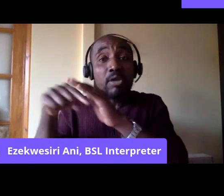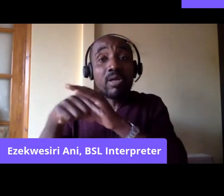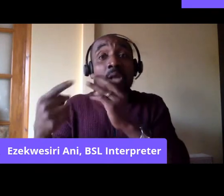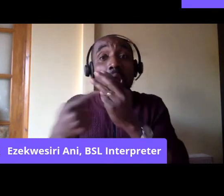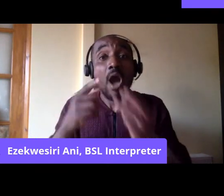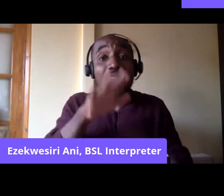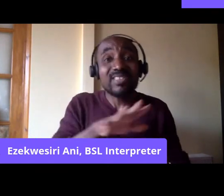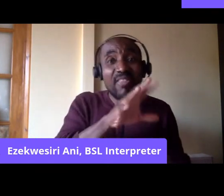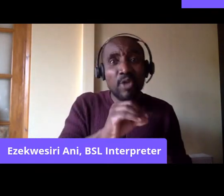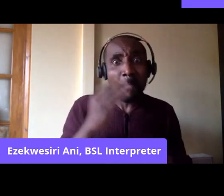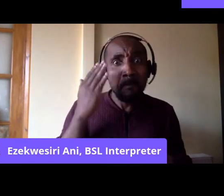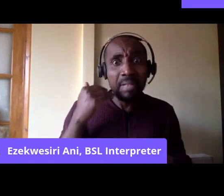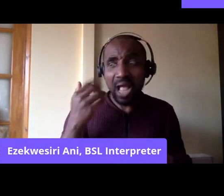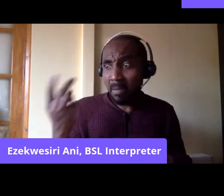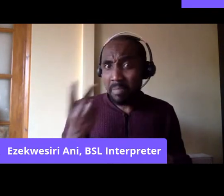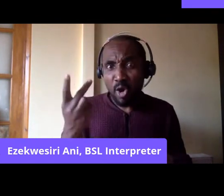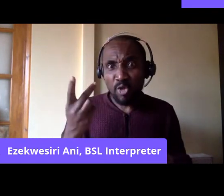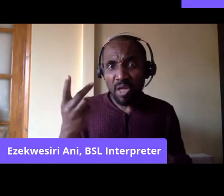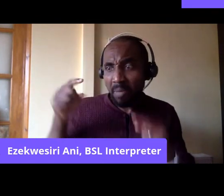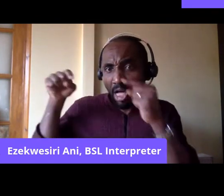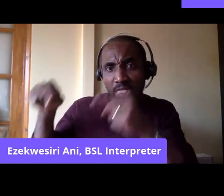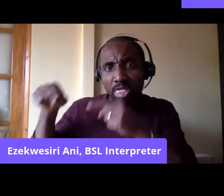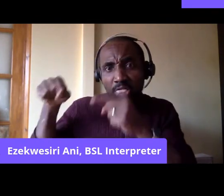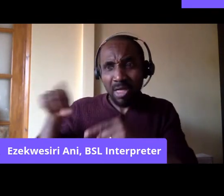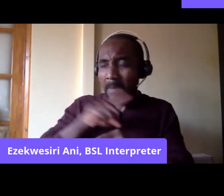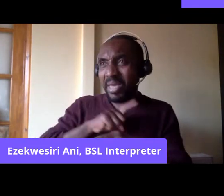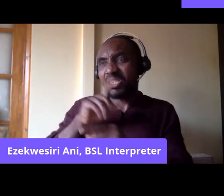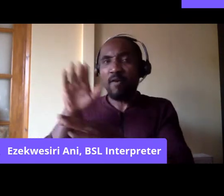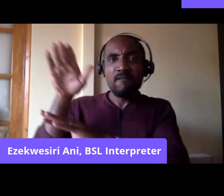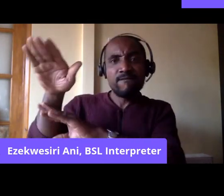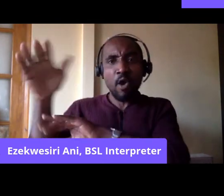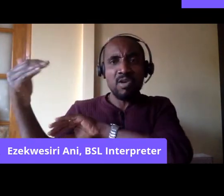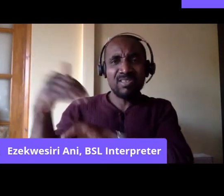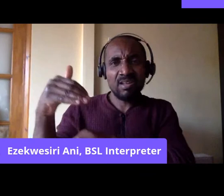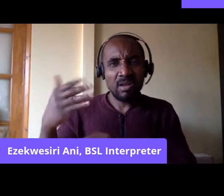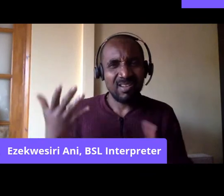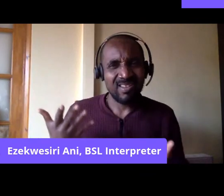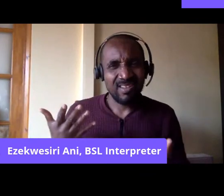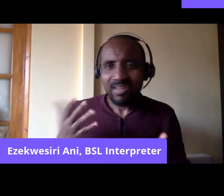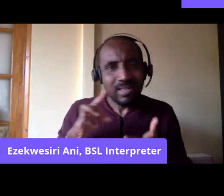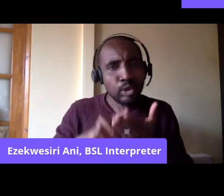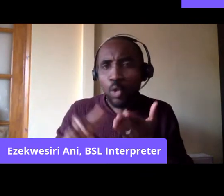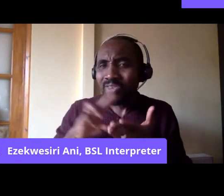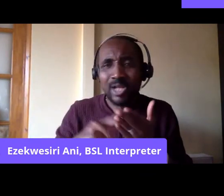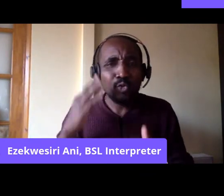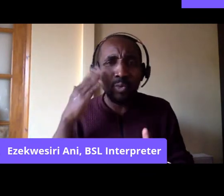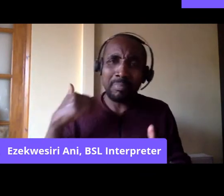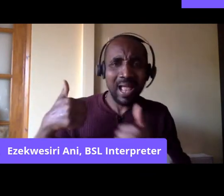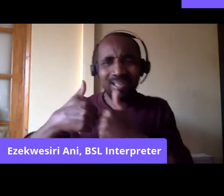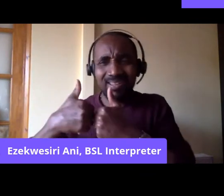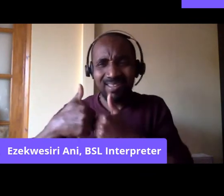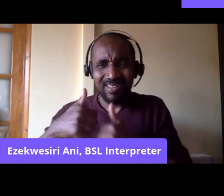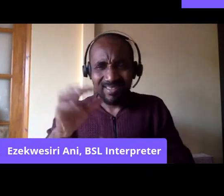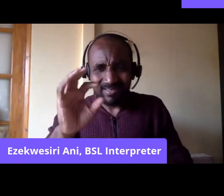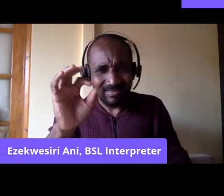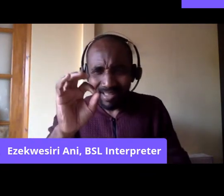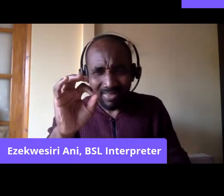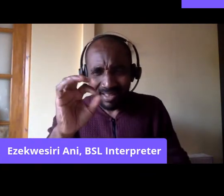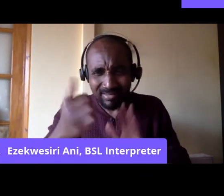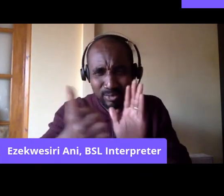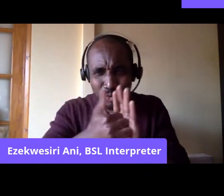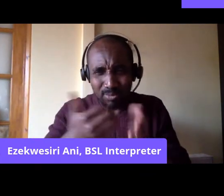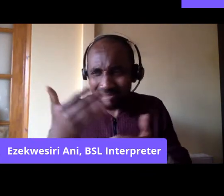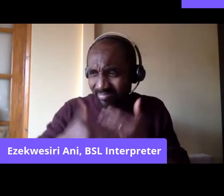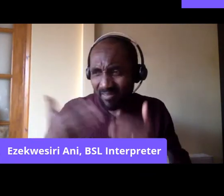Africans who are seen as being outsiders and foreigners. So there's no natural black solidarity there. There never